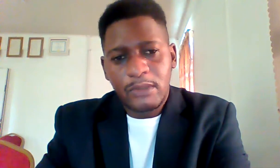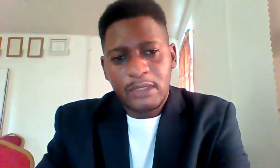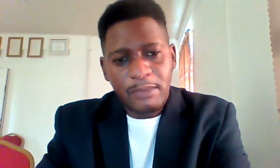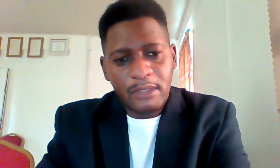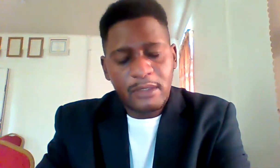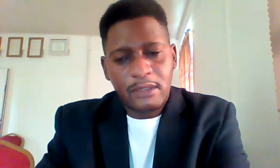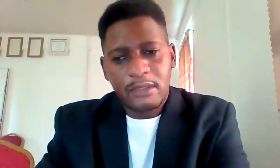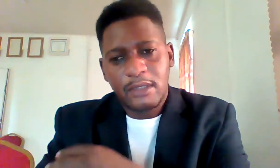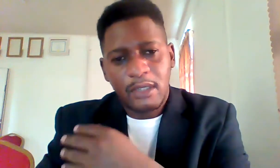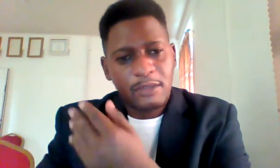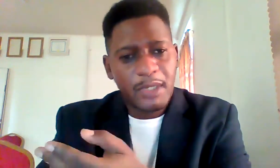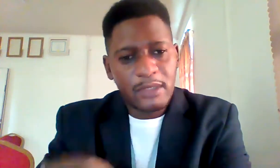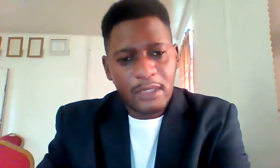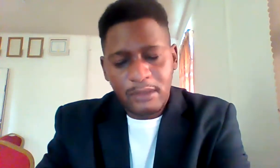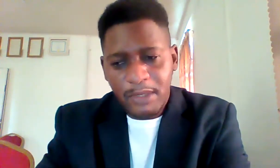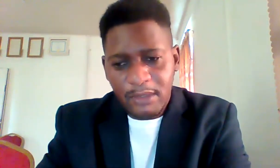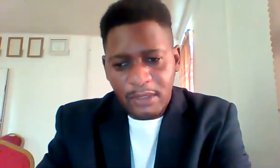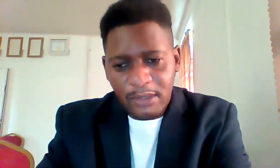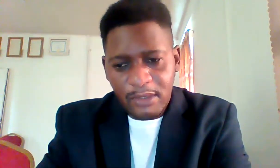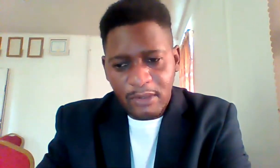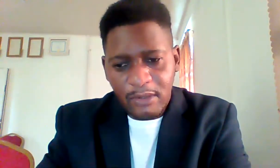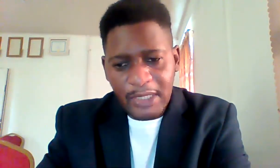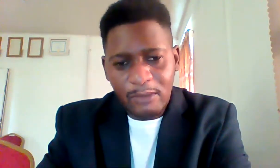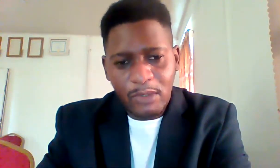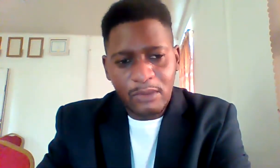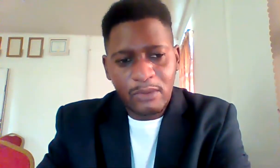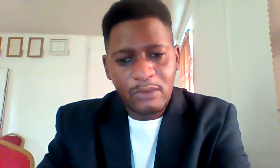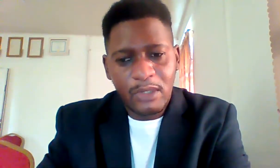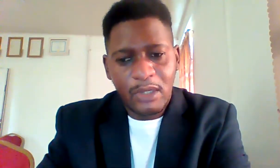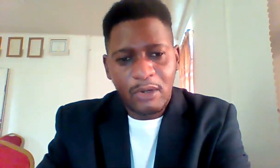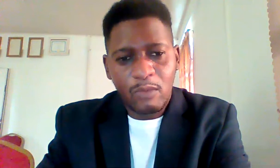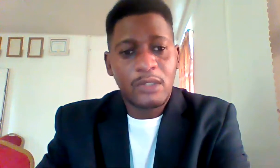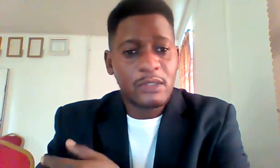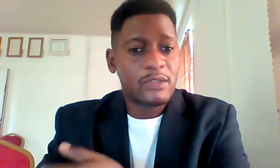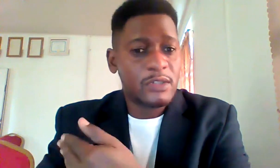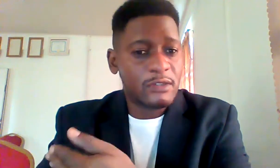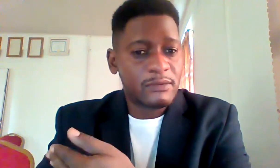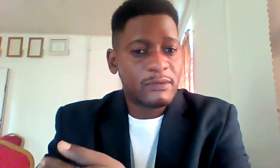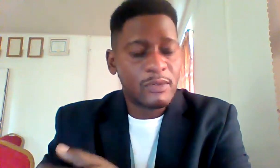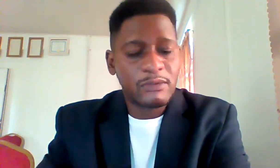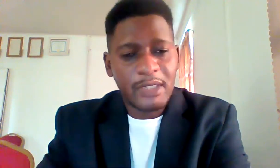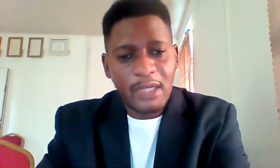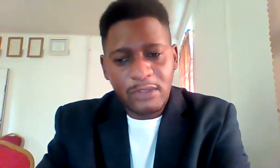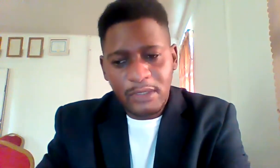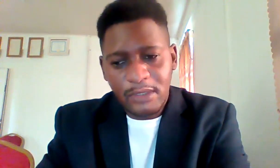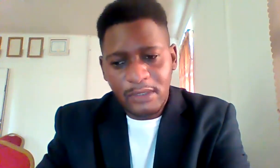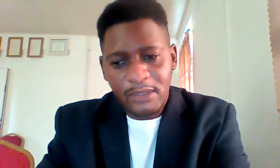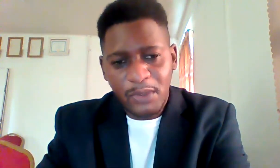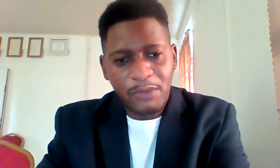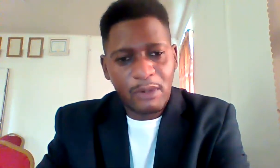business expect to get into business or anyone who wants to achieve more financially so if you're